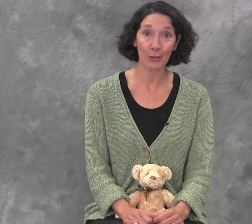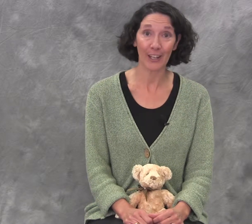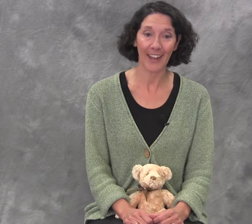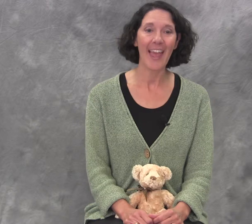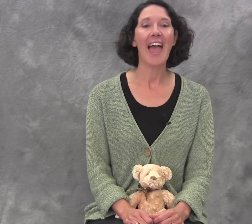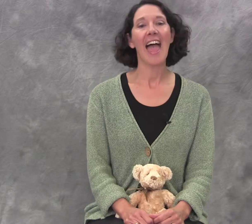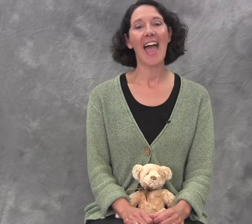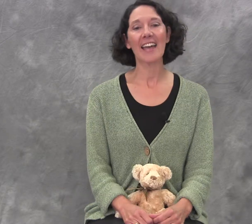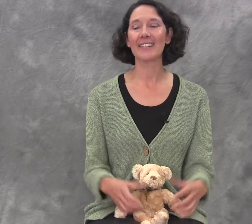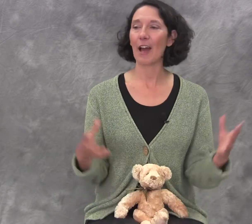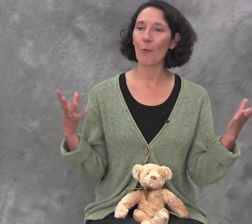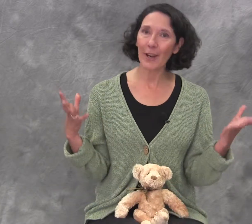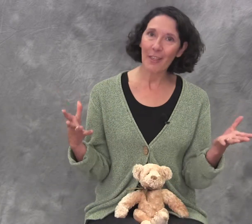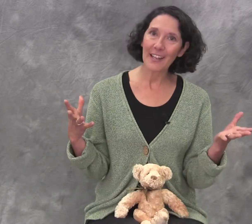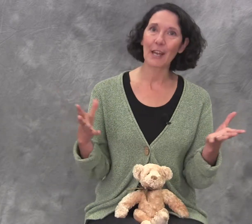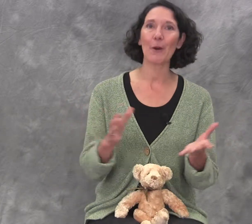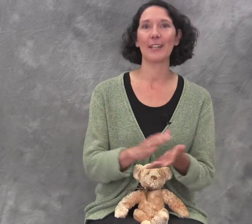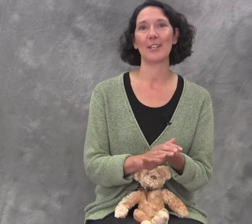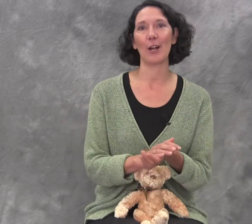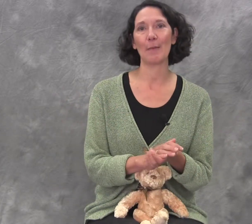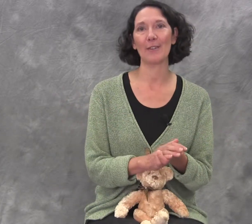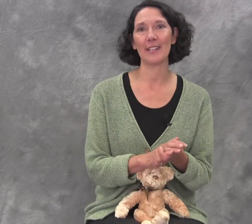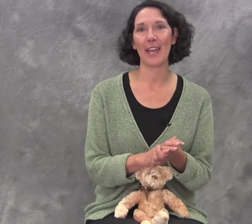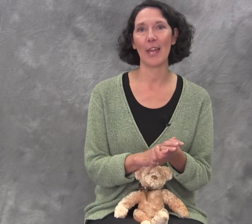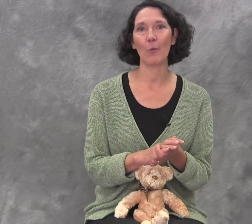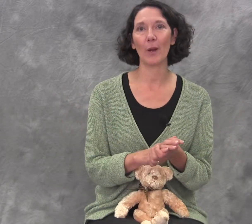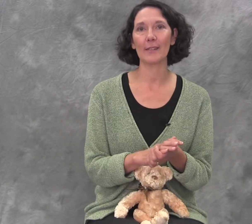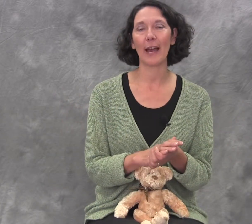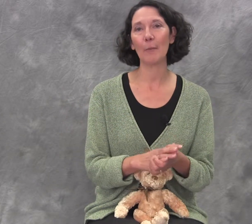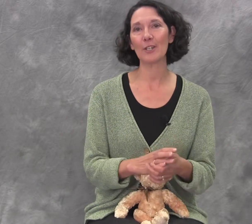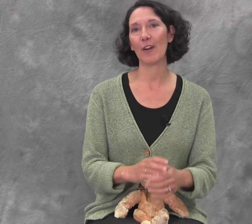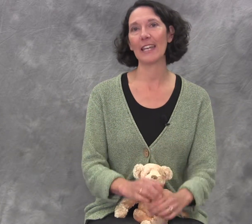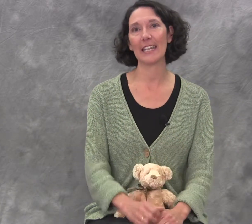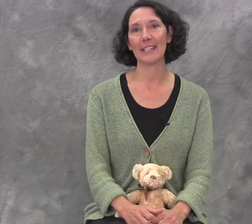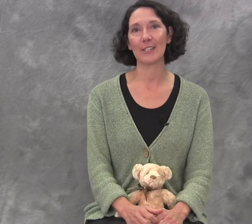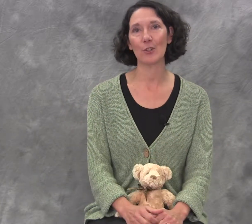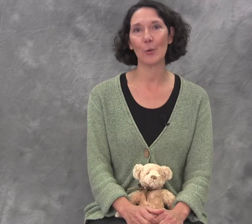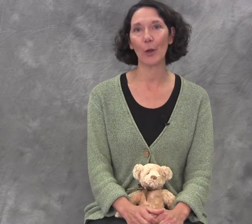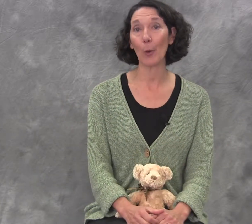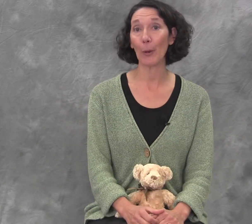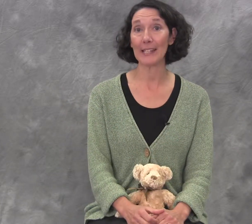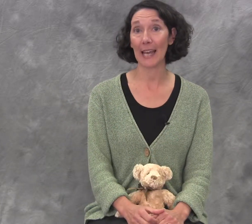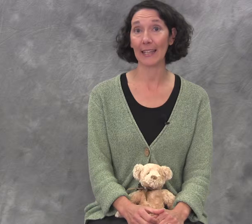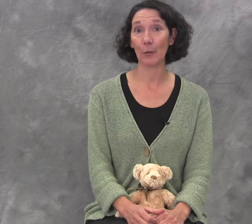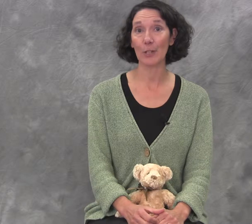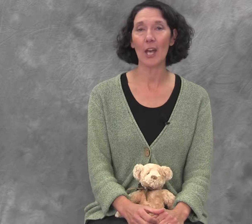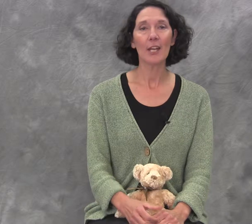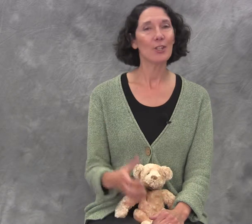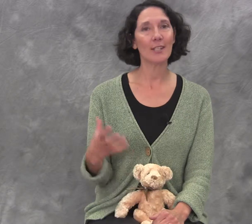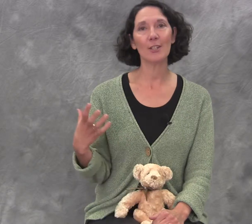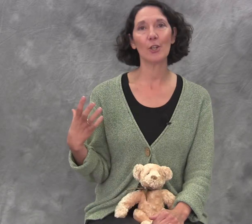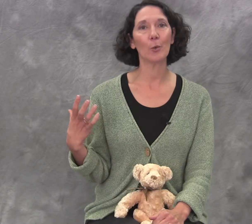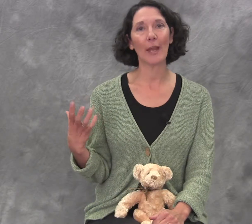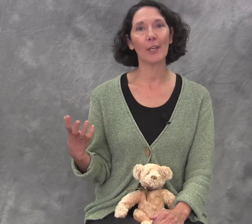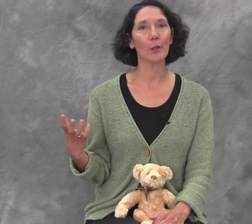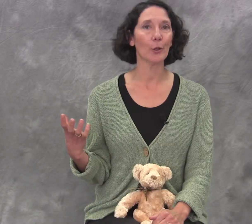children. And one of the things I wanted to talk about today was how much fun it is to incorporate sign language just into your regular